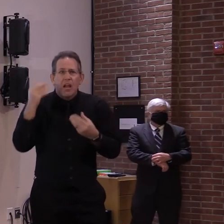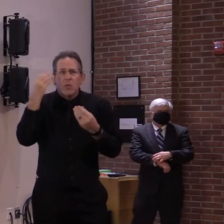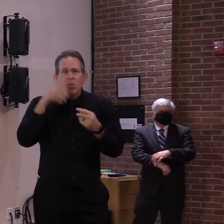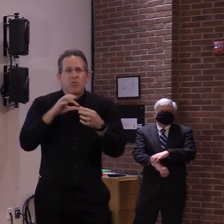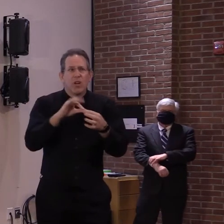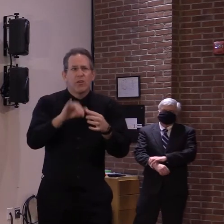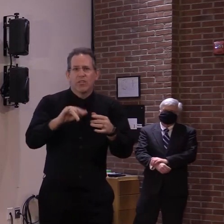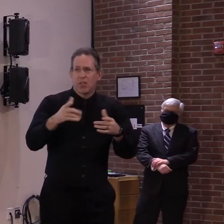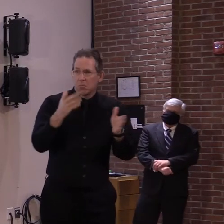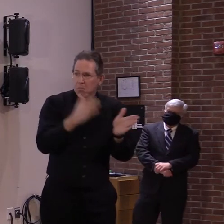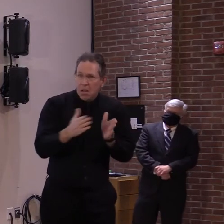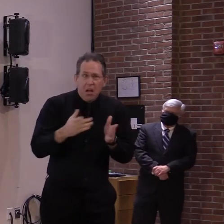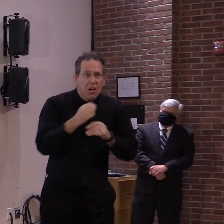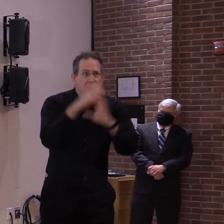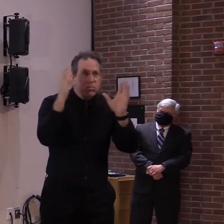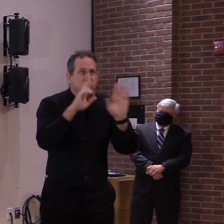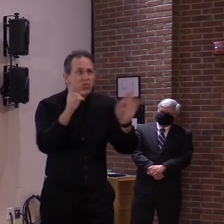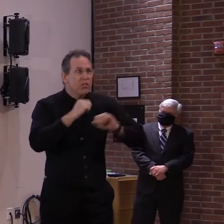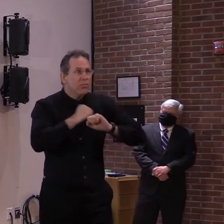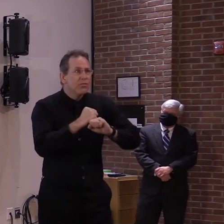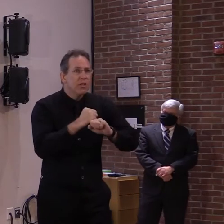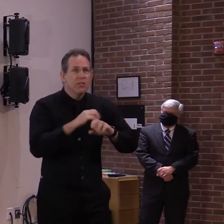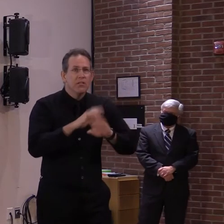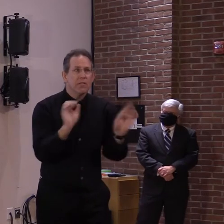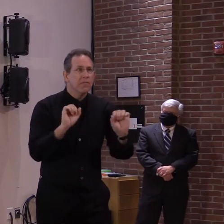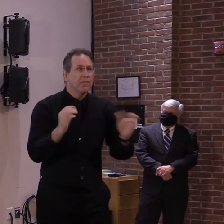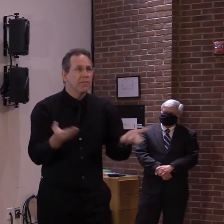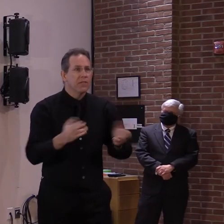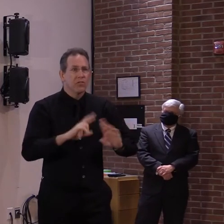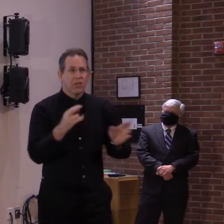armed protests at the state house or anything in general to that effect.